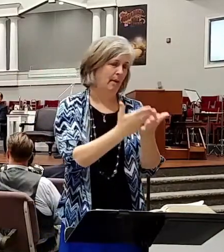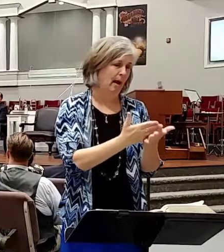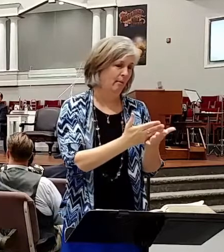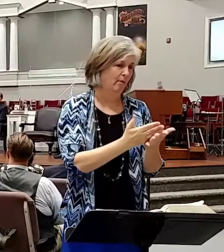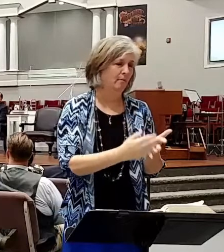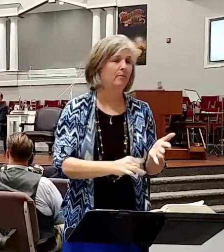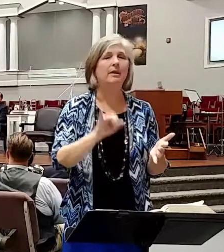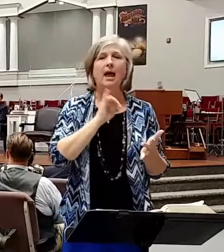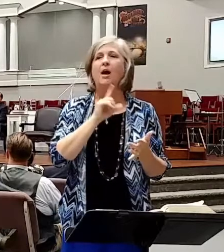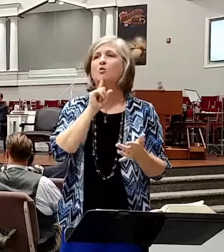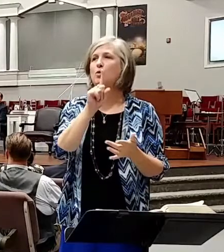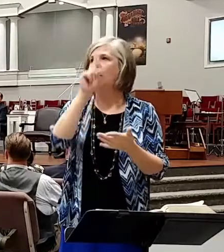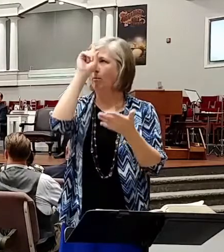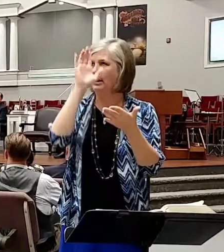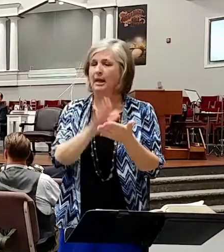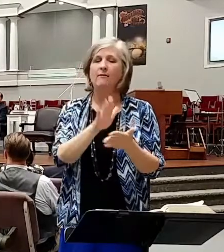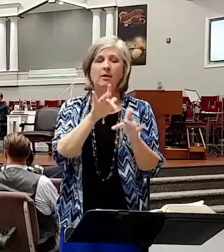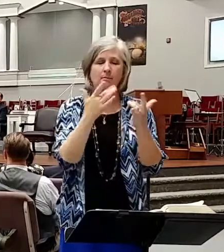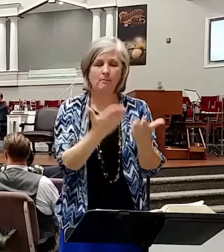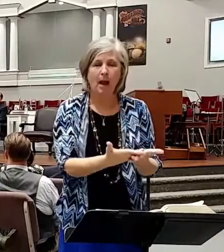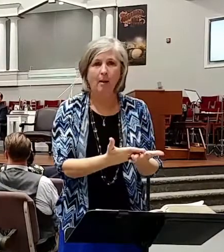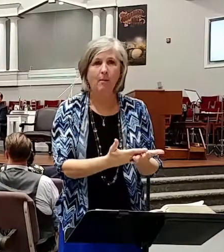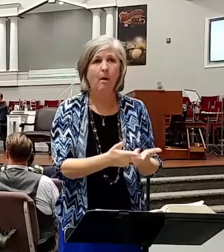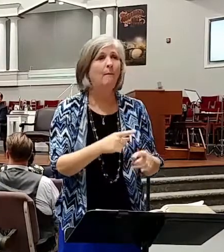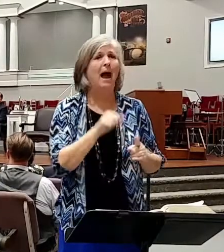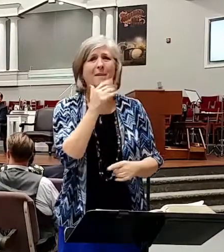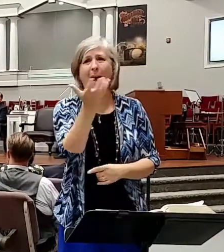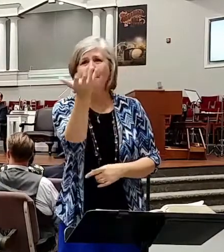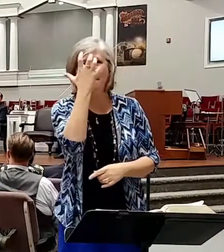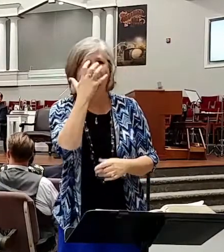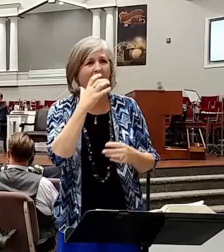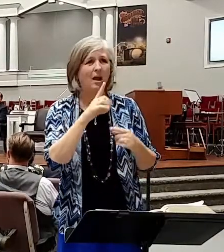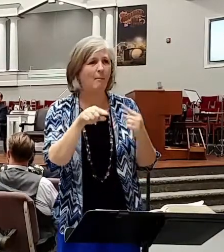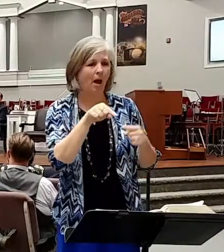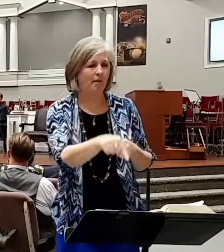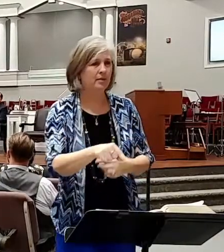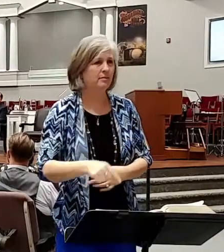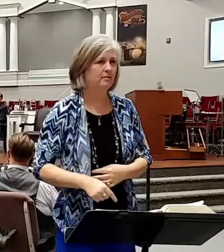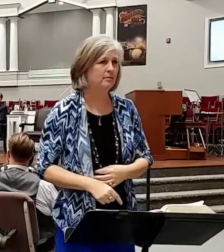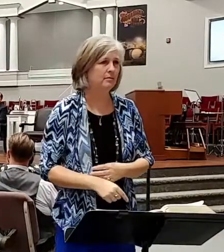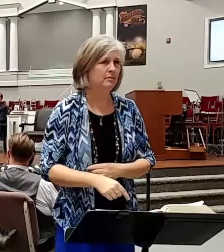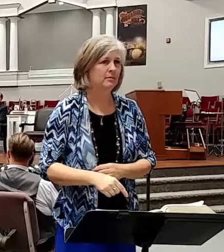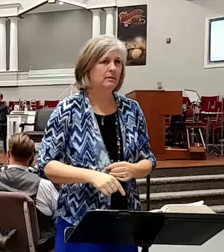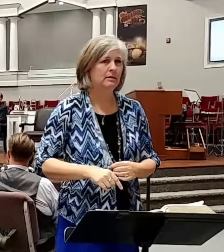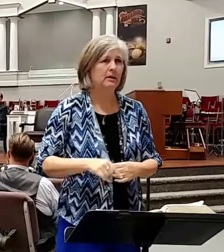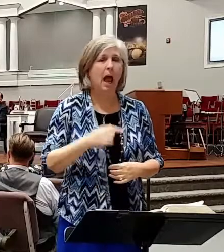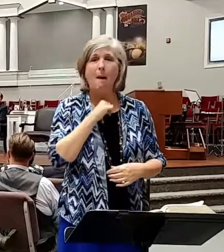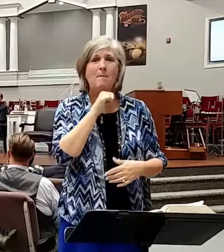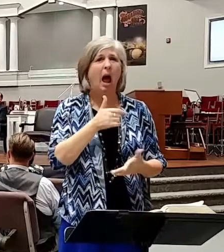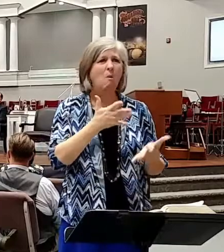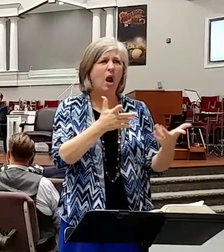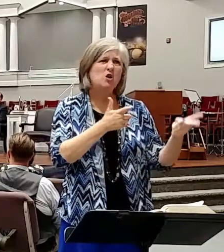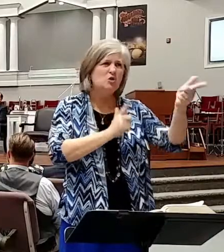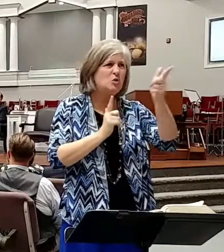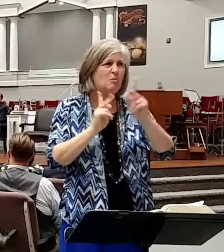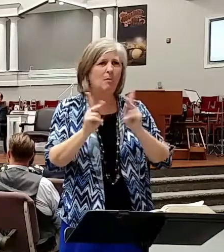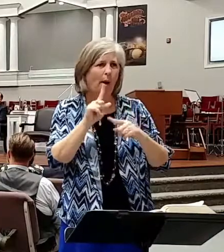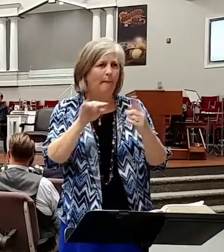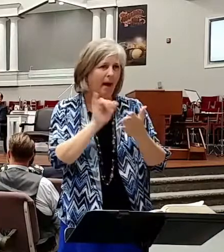believe in this book but I'm not mad about it. I'm not up in arms going to shoot one another about it. But this book